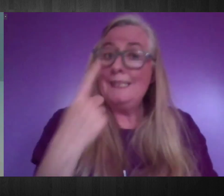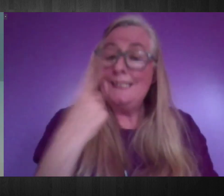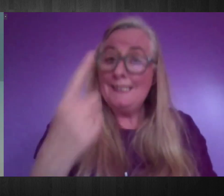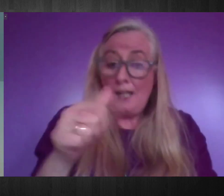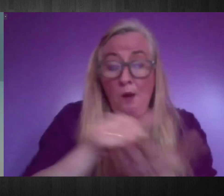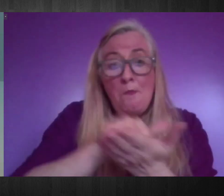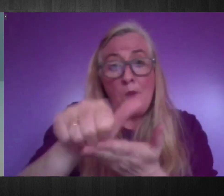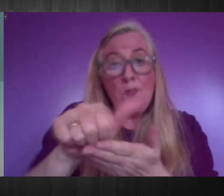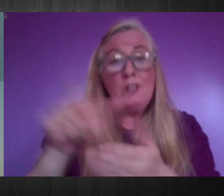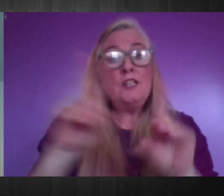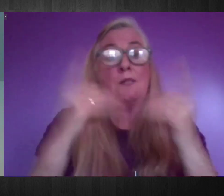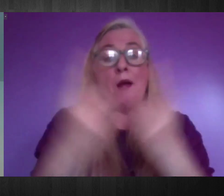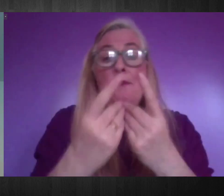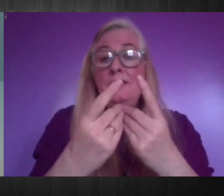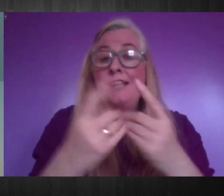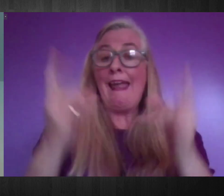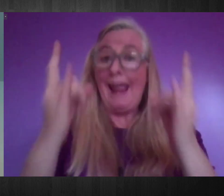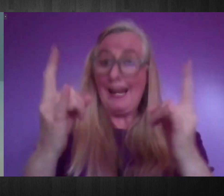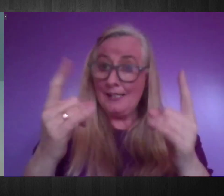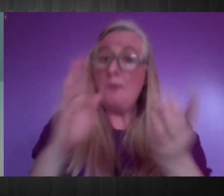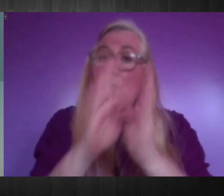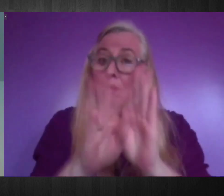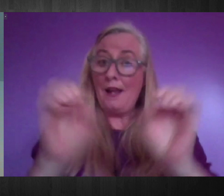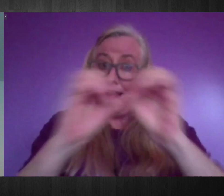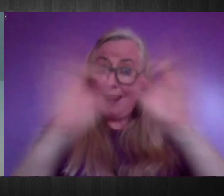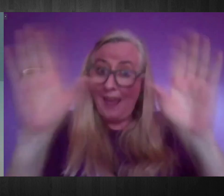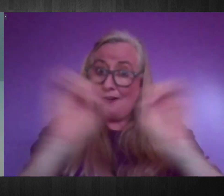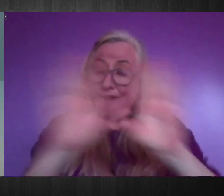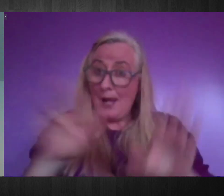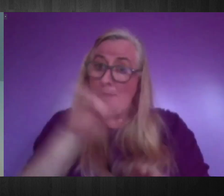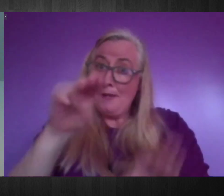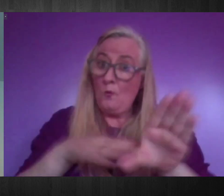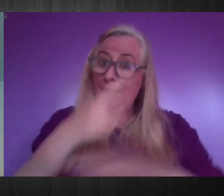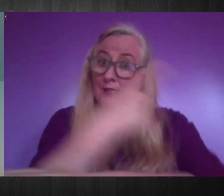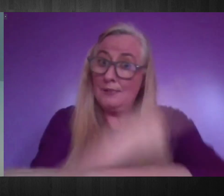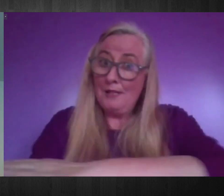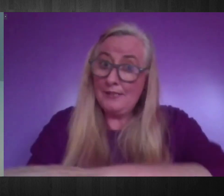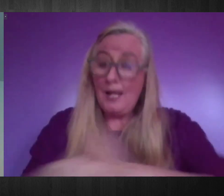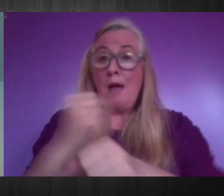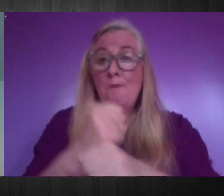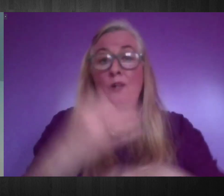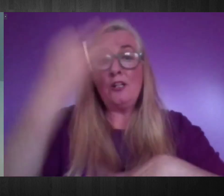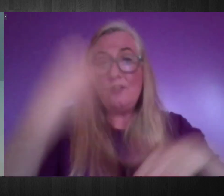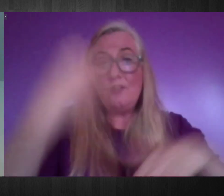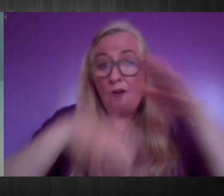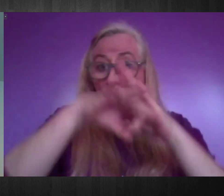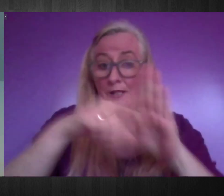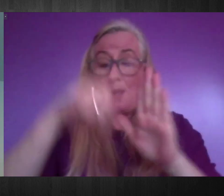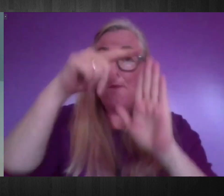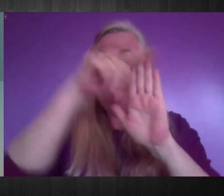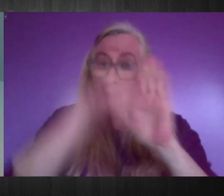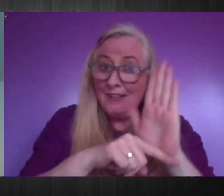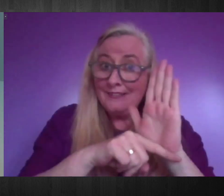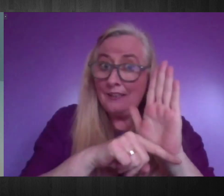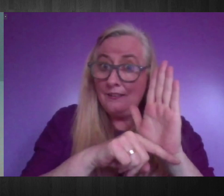Department of Health of the clarification in the context of people with disabilities of the state's recently published policy documents and ethical